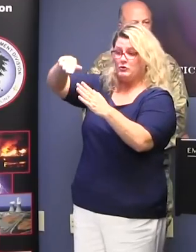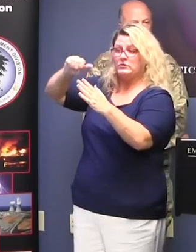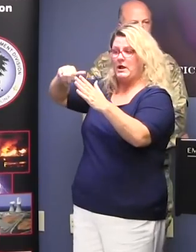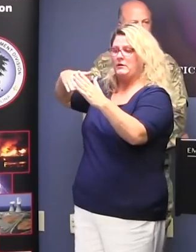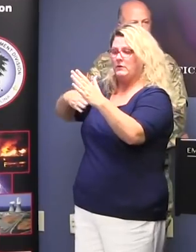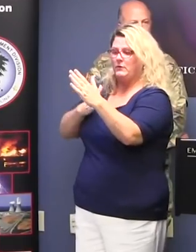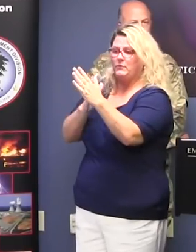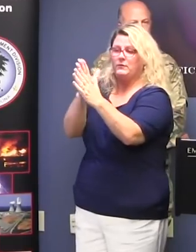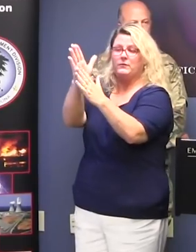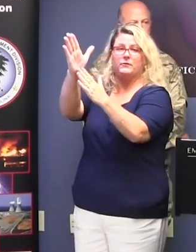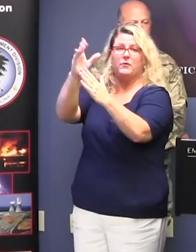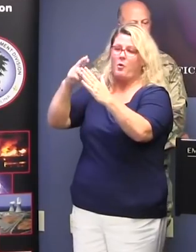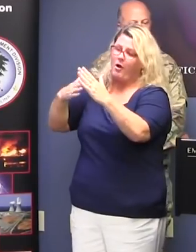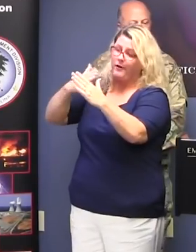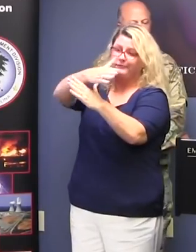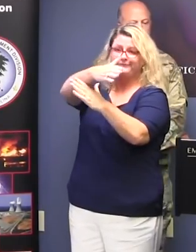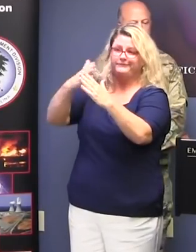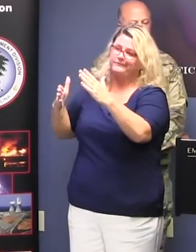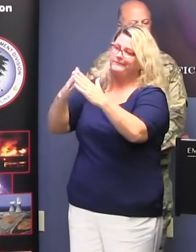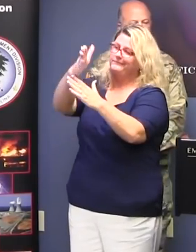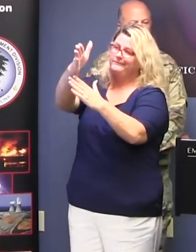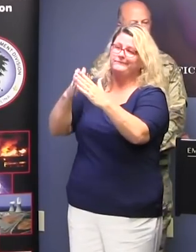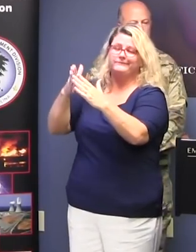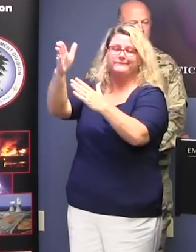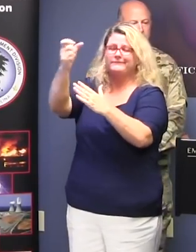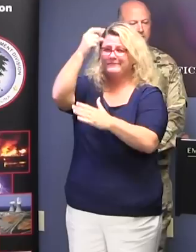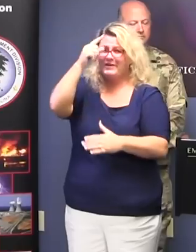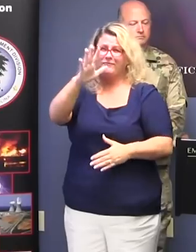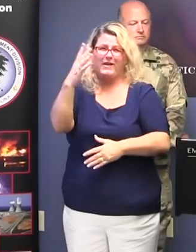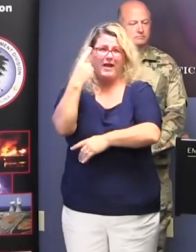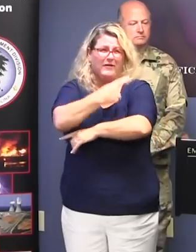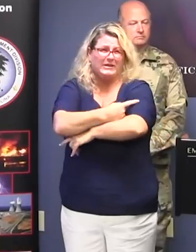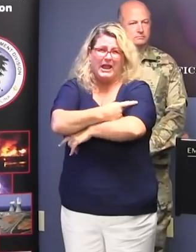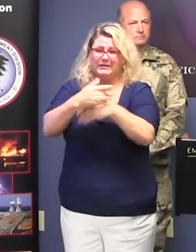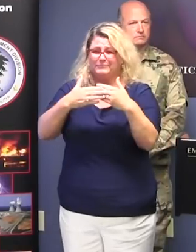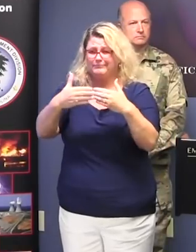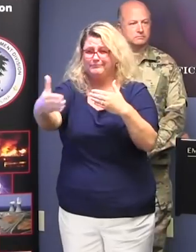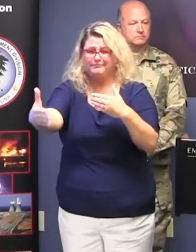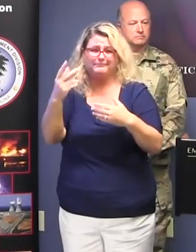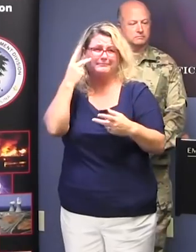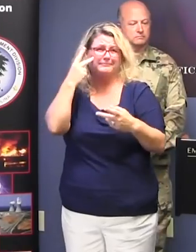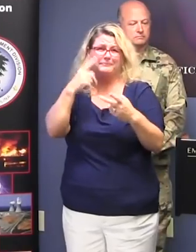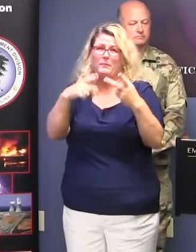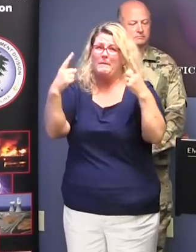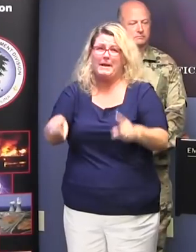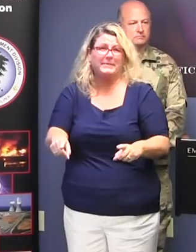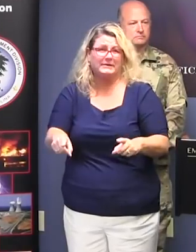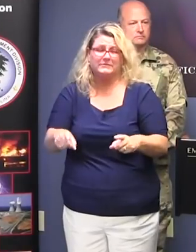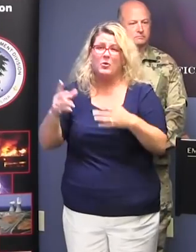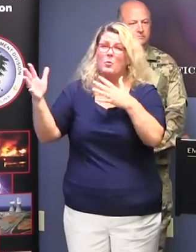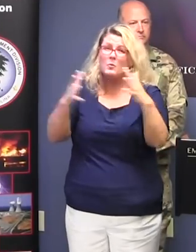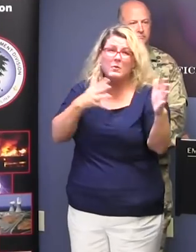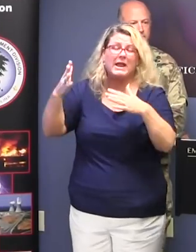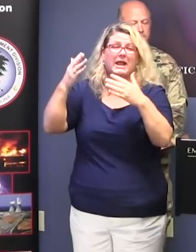Remember, the storm is still five days out, and changes to the track can and likely will occur. In addition, any impacts, including wind,